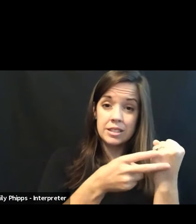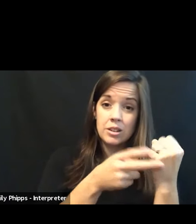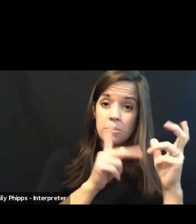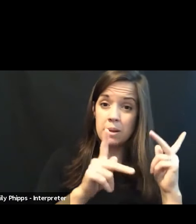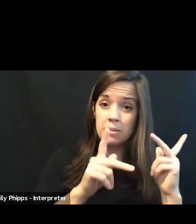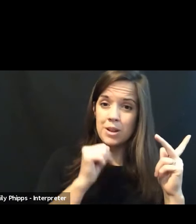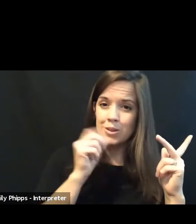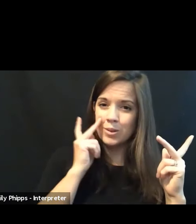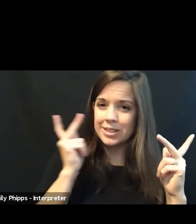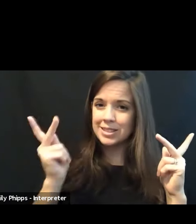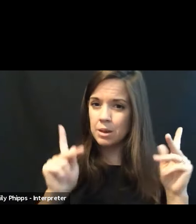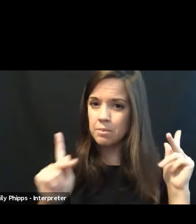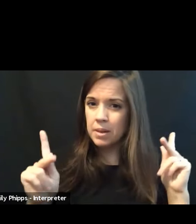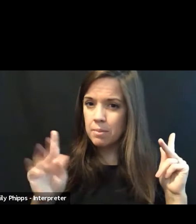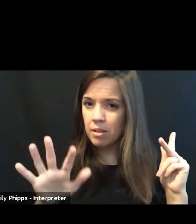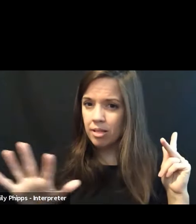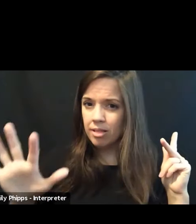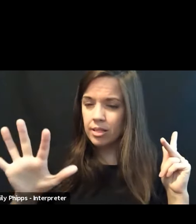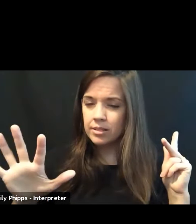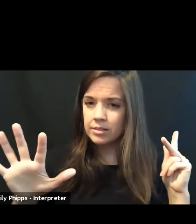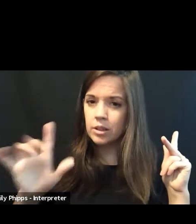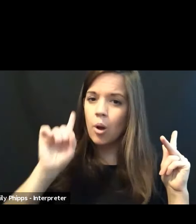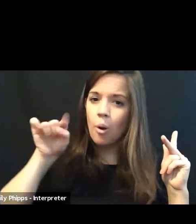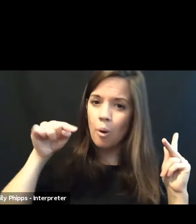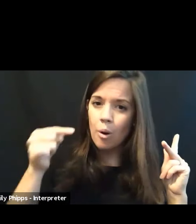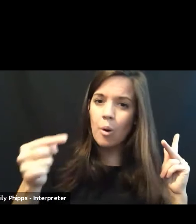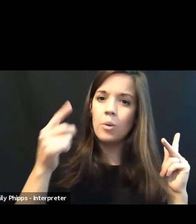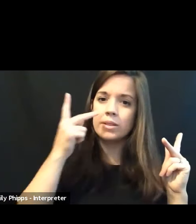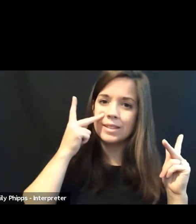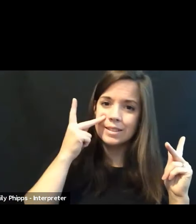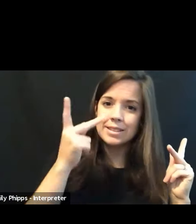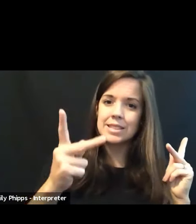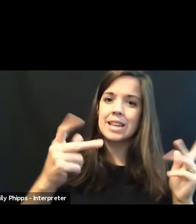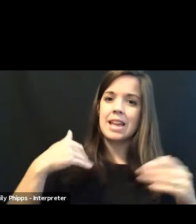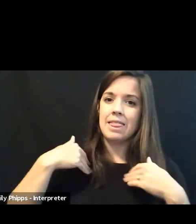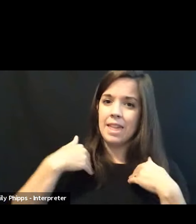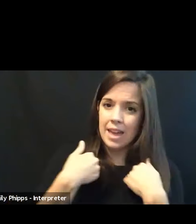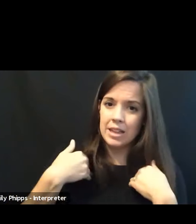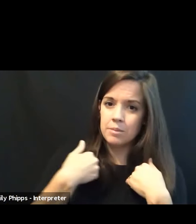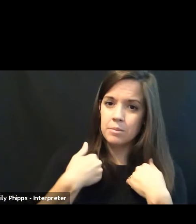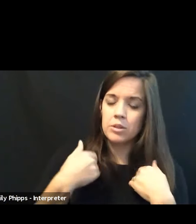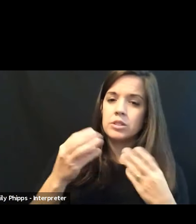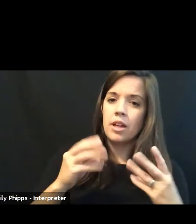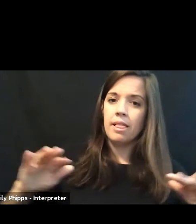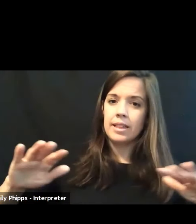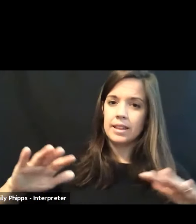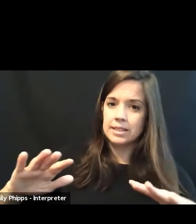people on the landscape, but only see the animals on the landscape.